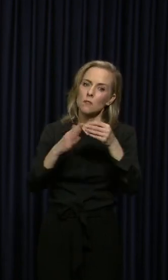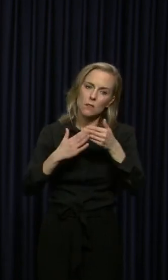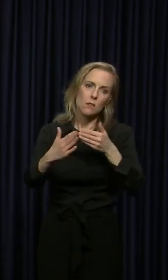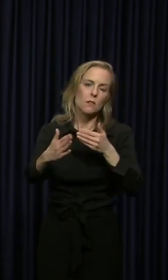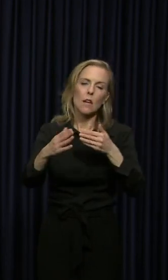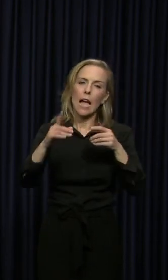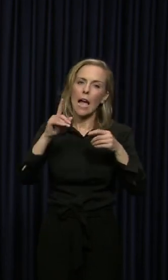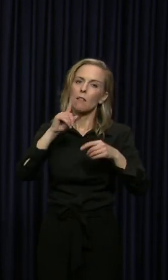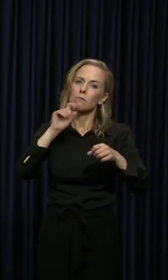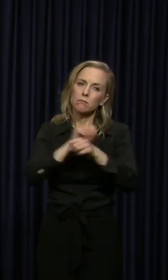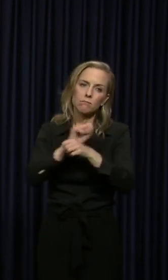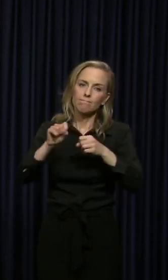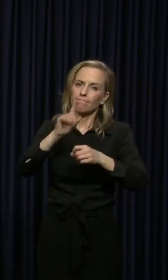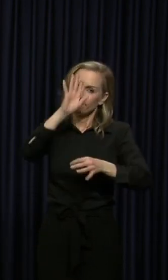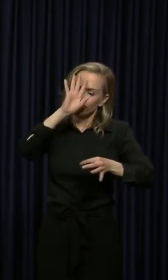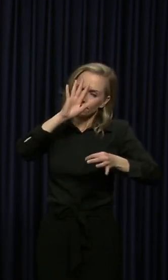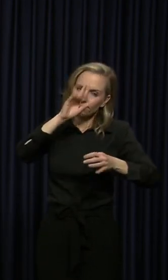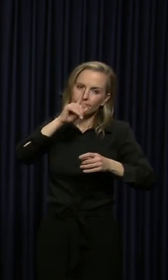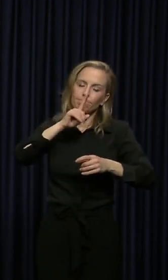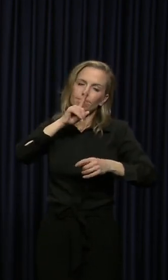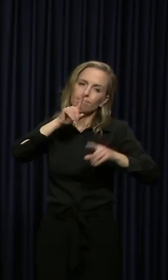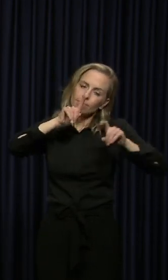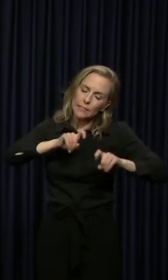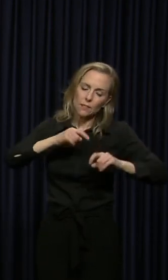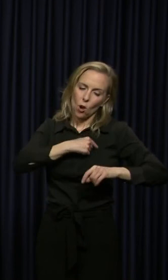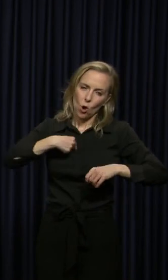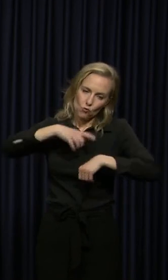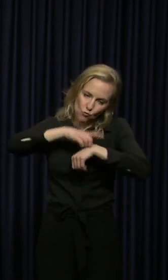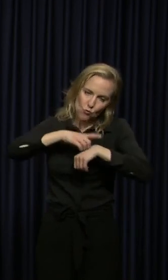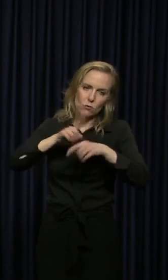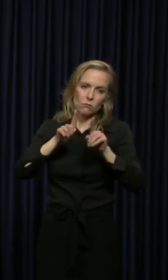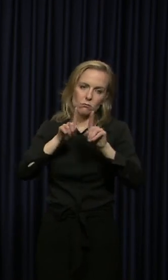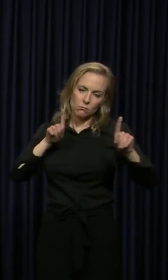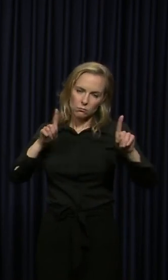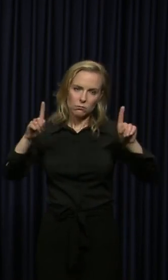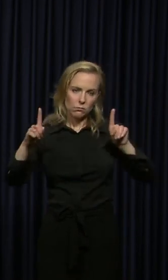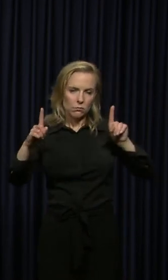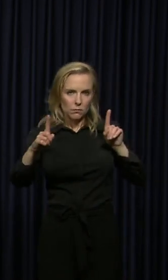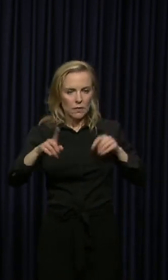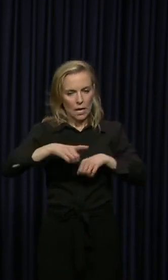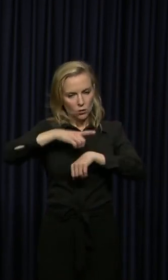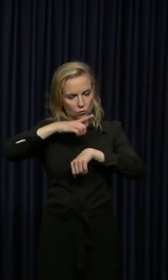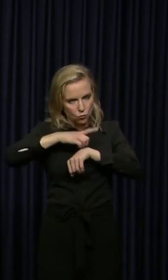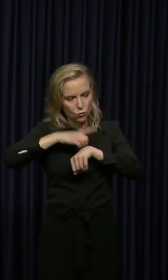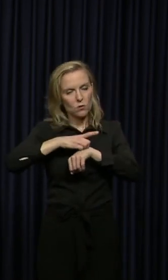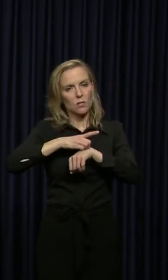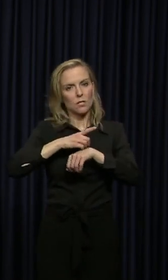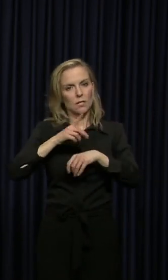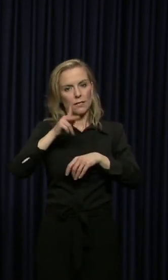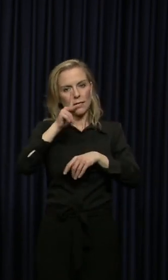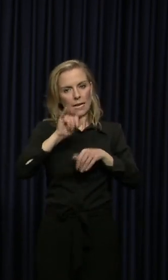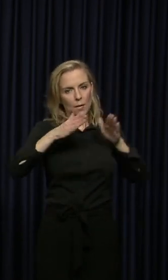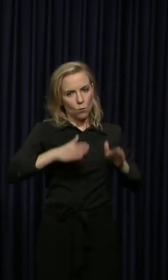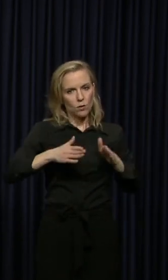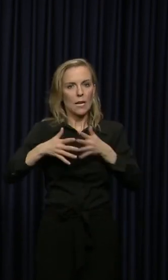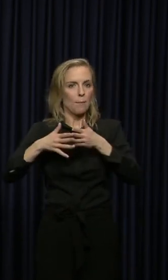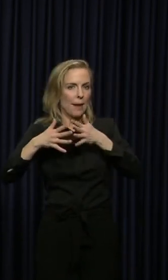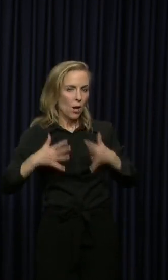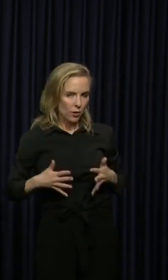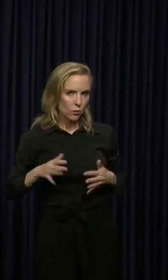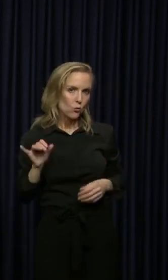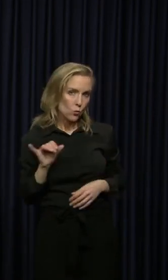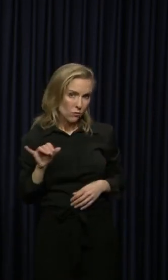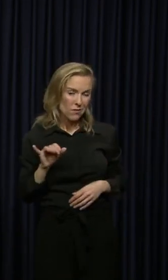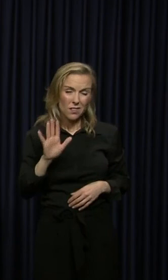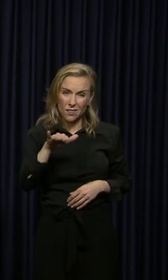to engage in social distancing and we have to do our duty as a Kentucky and as an American. Again,